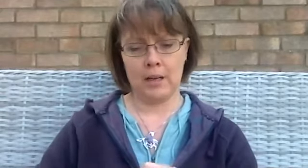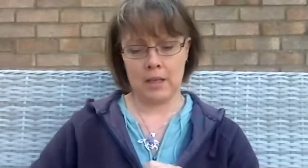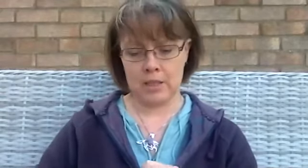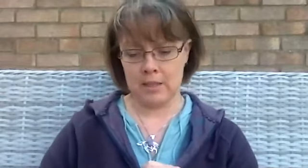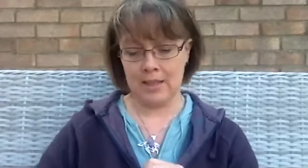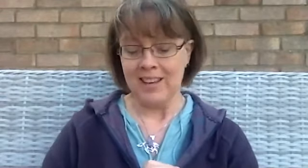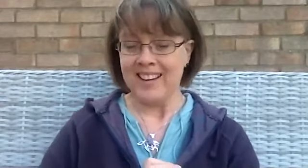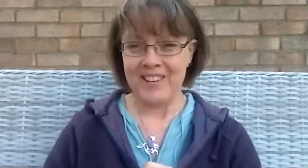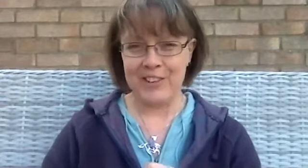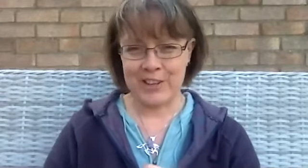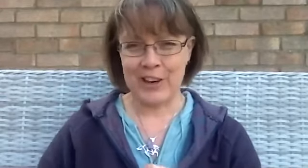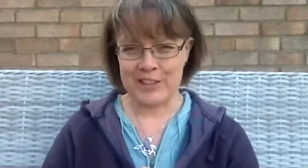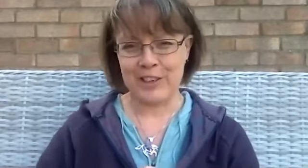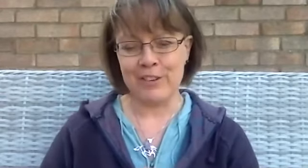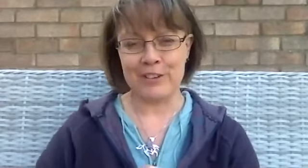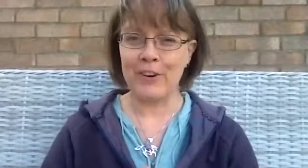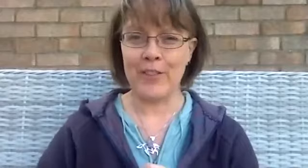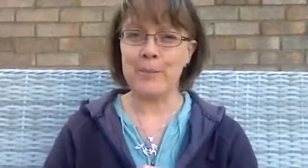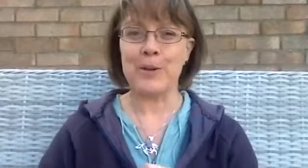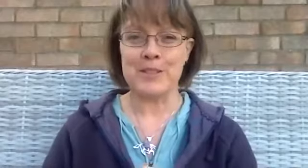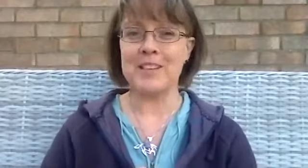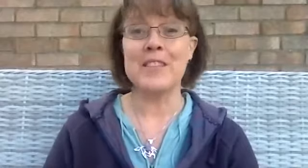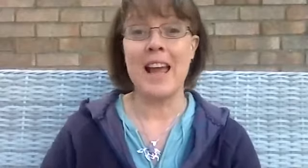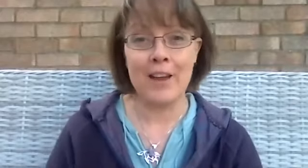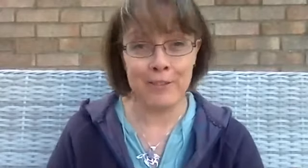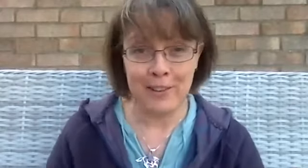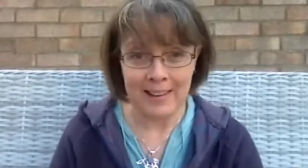and if you look hard enough you can find the positives in everything